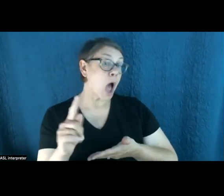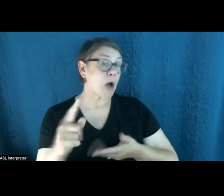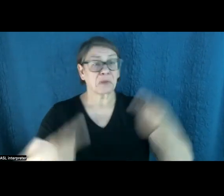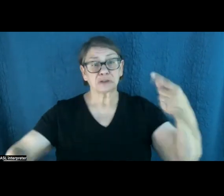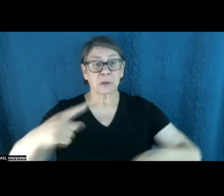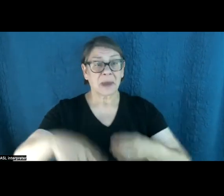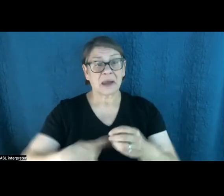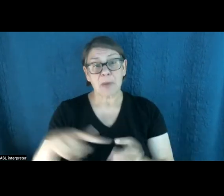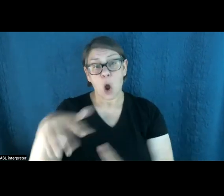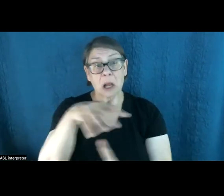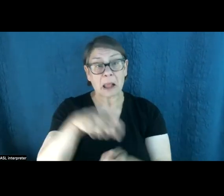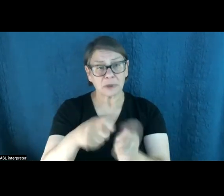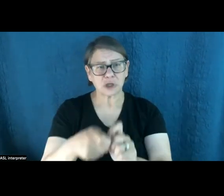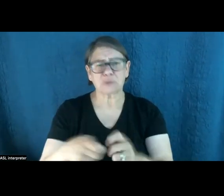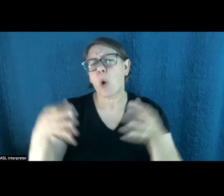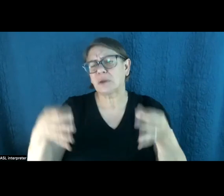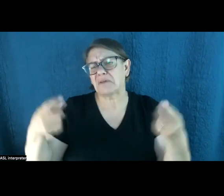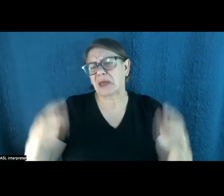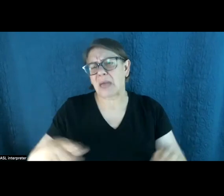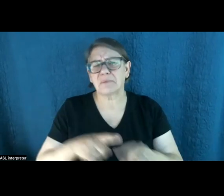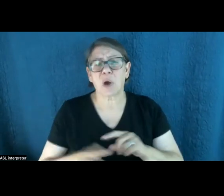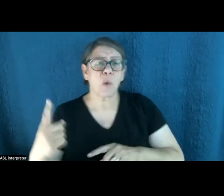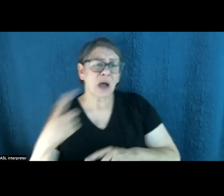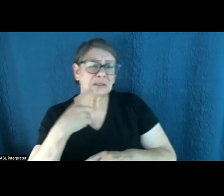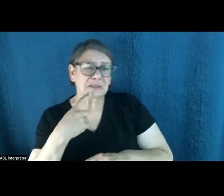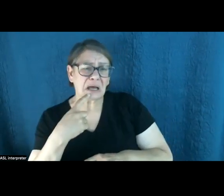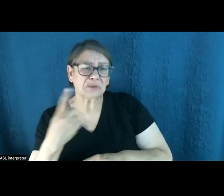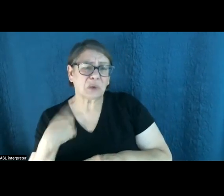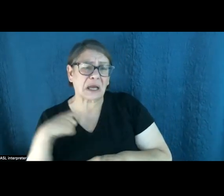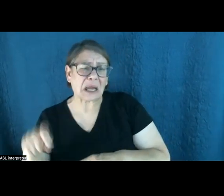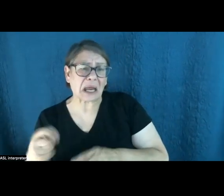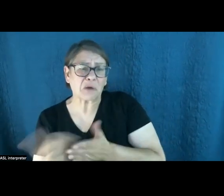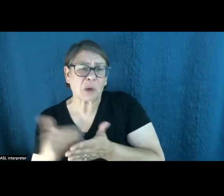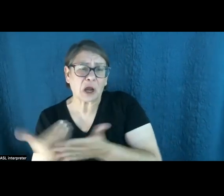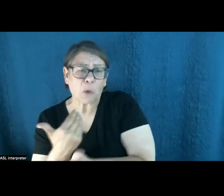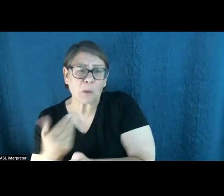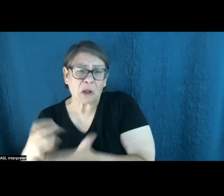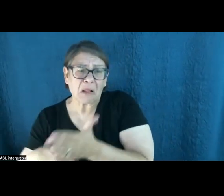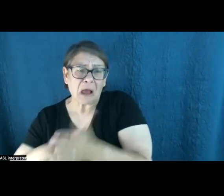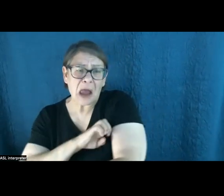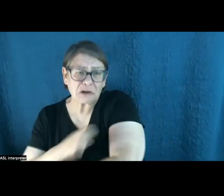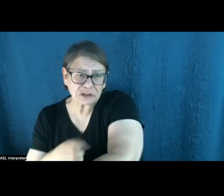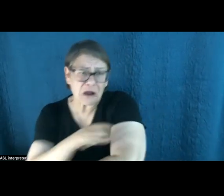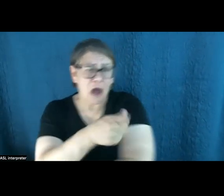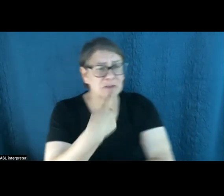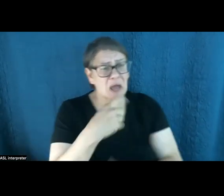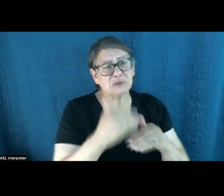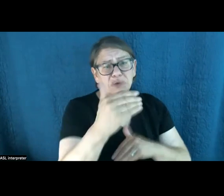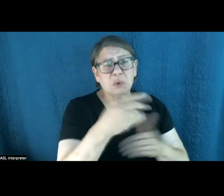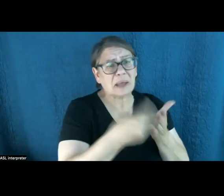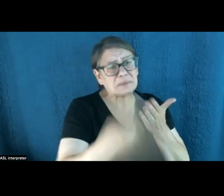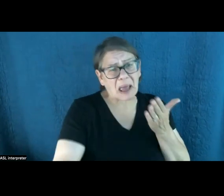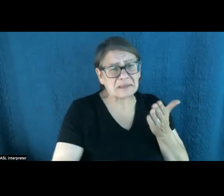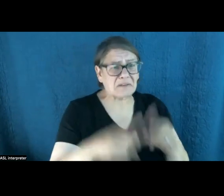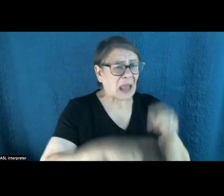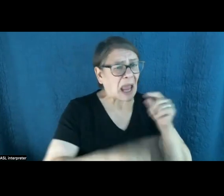change. It's definitely happening. But one side says we need renewable energy. And the other side says it's too expensive and too unreliable. And there's just no good alternative